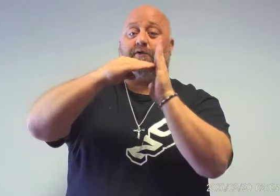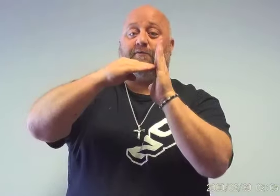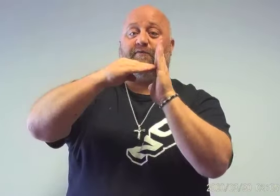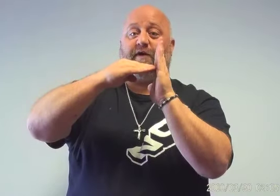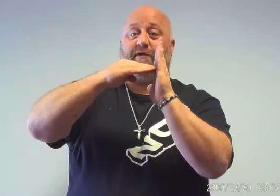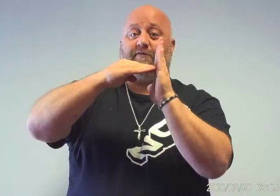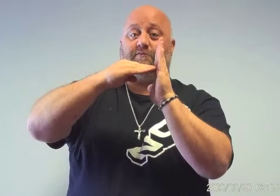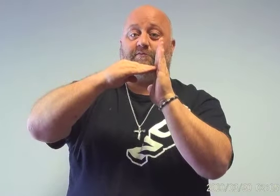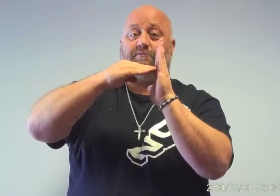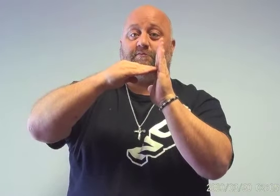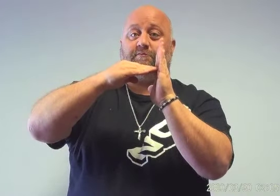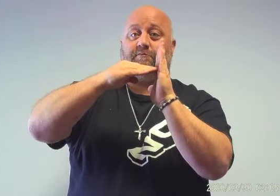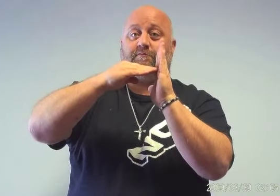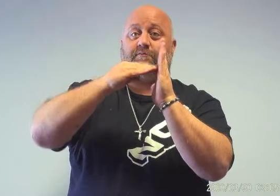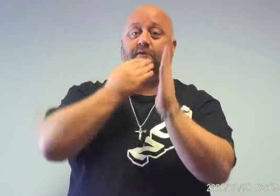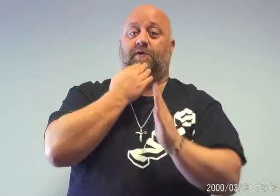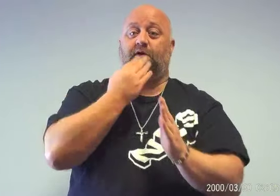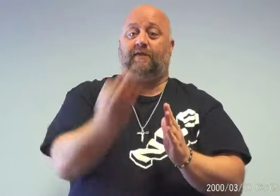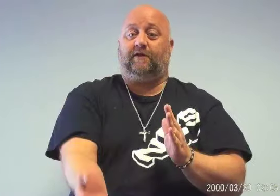number five. Thank you.